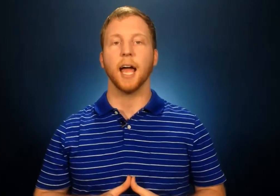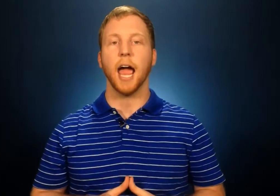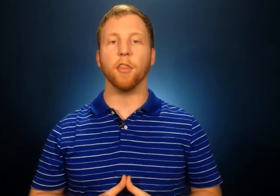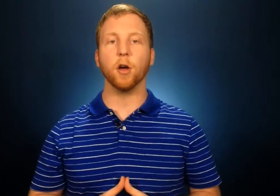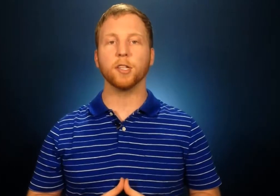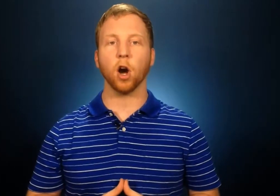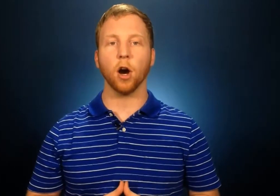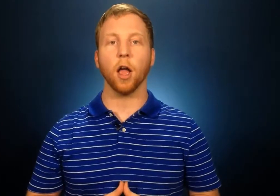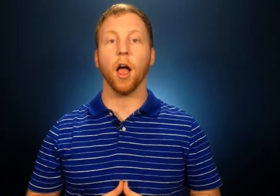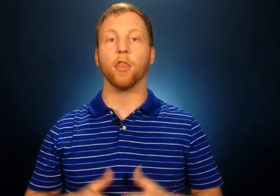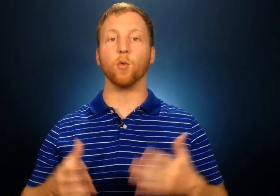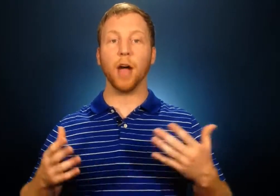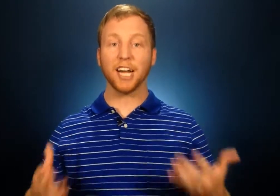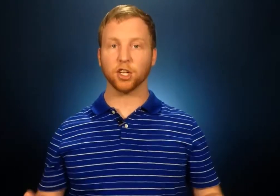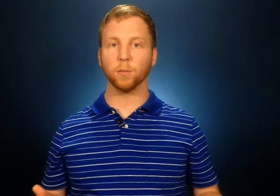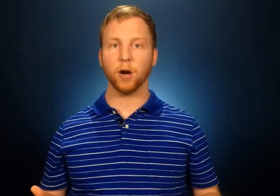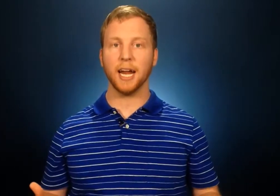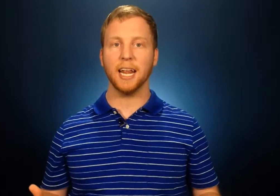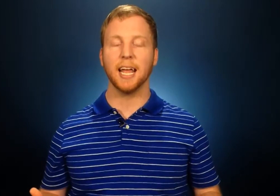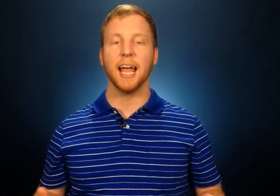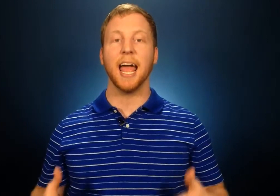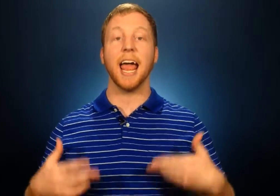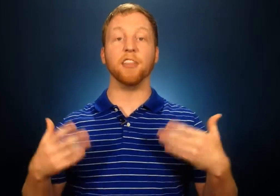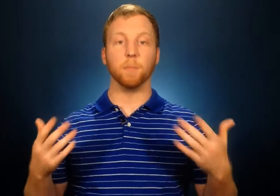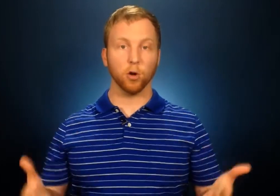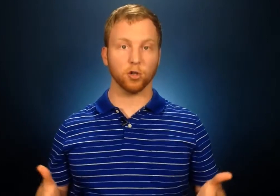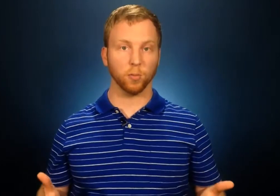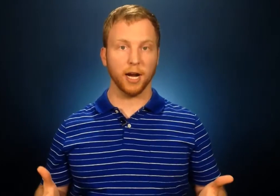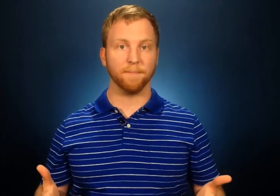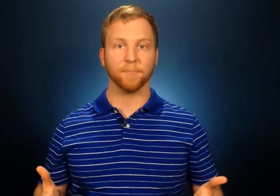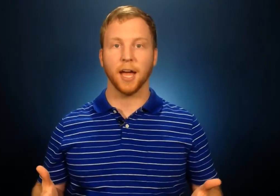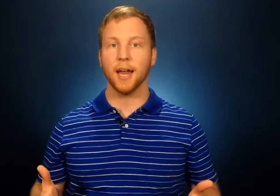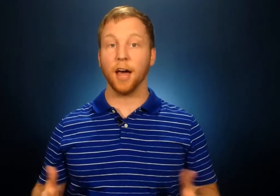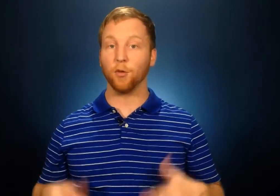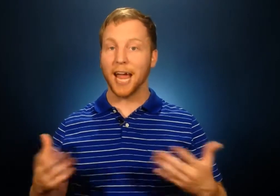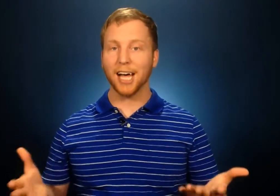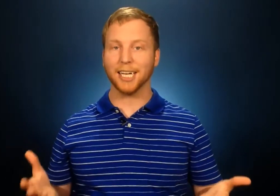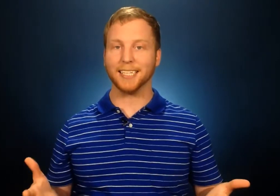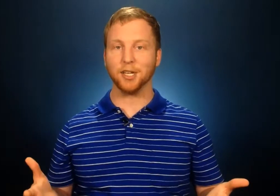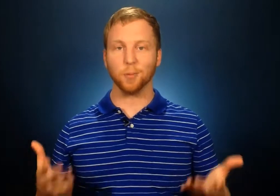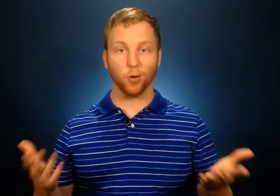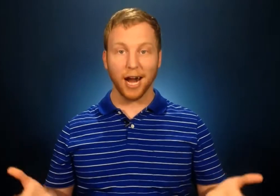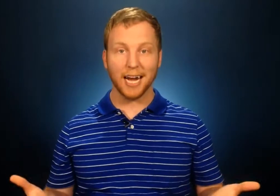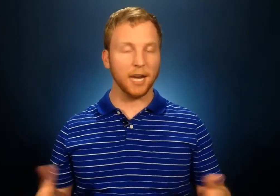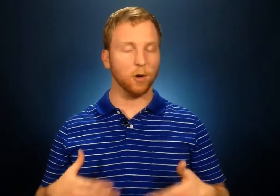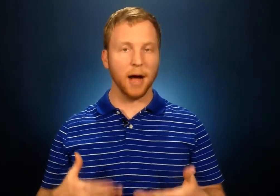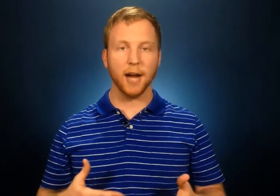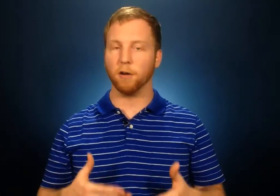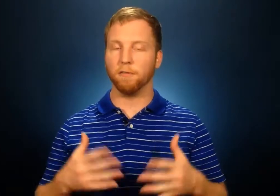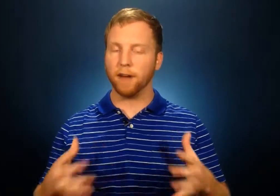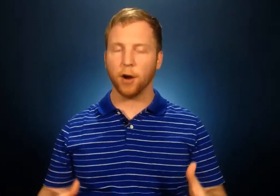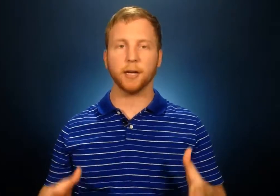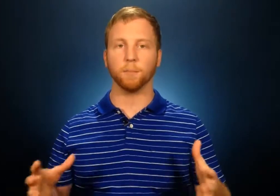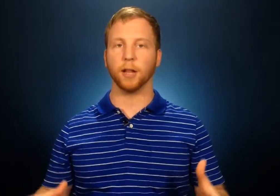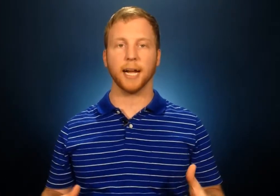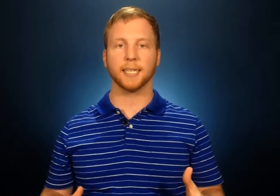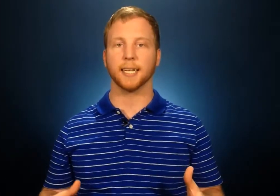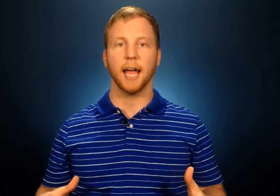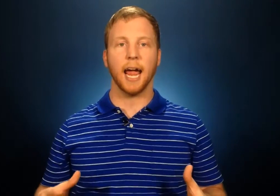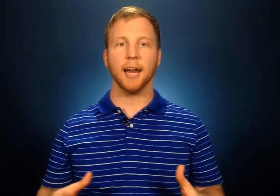And those are the rational brain and the emotional brain. Now the reality is that your brain and your mind are very complex and